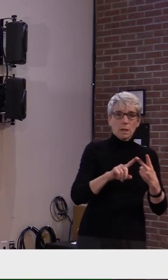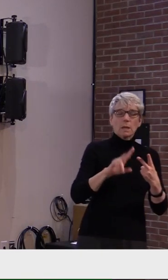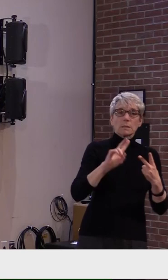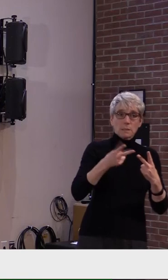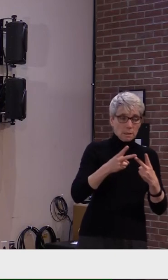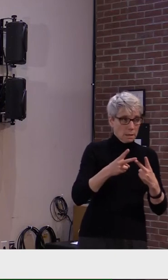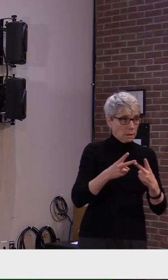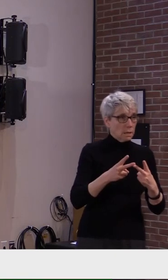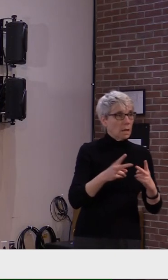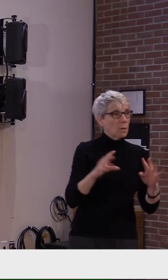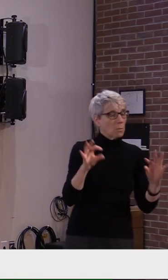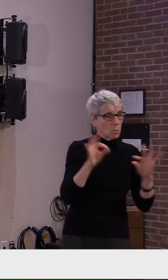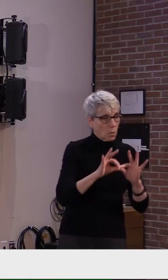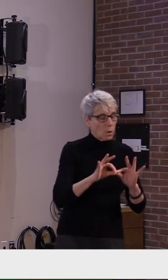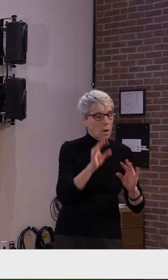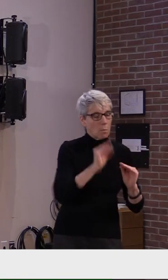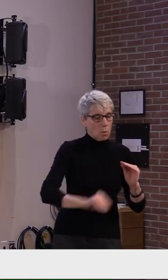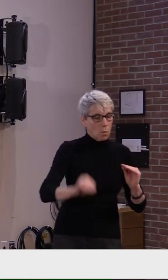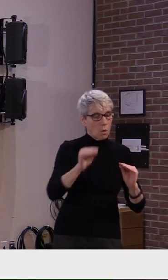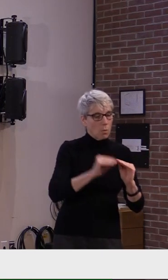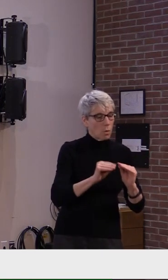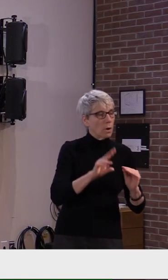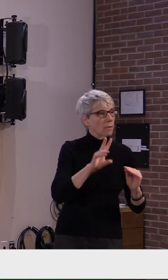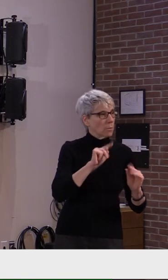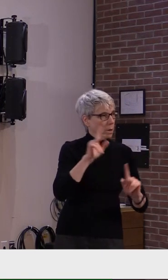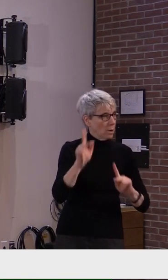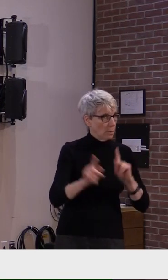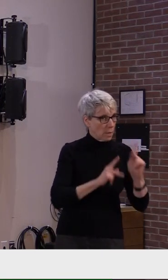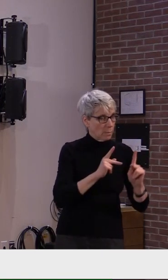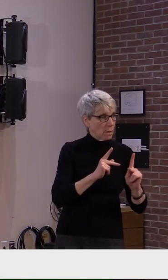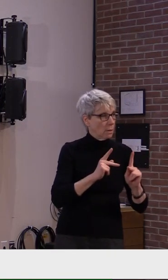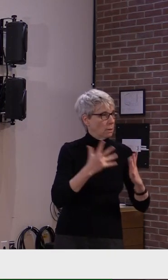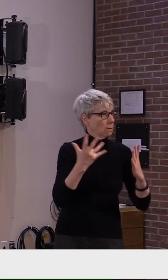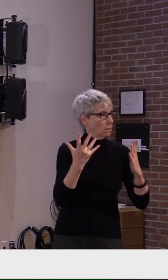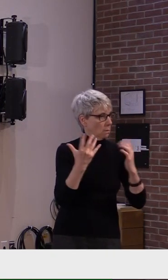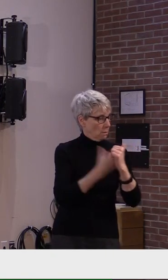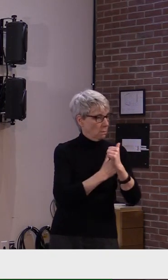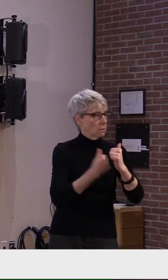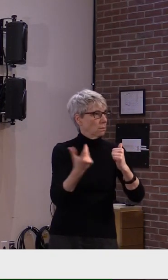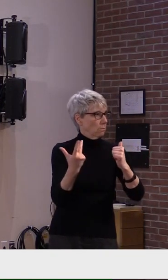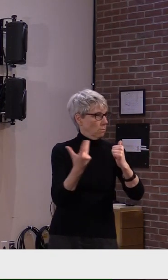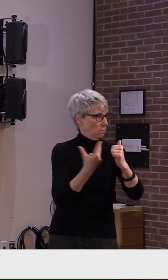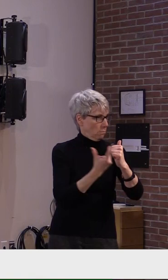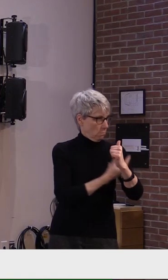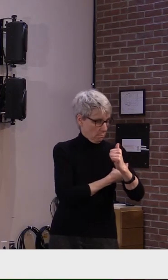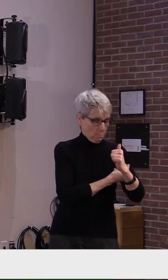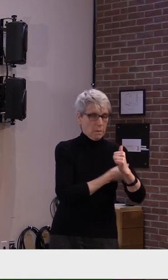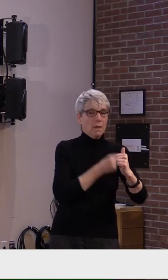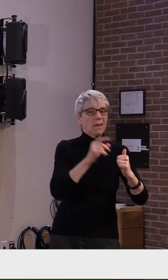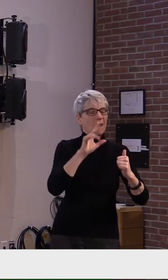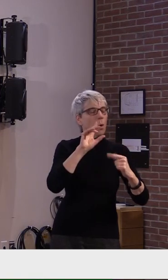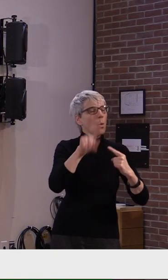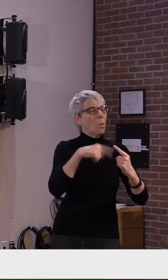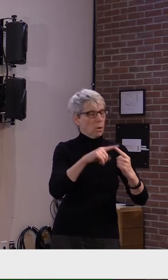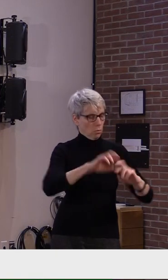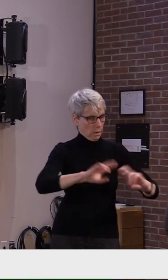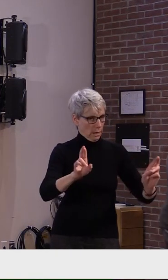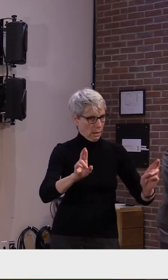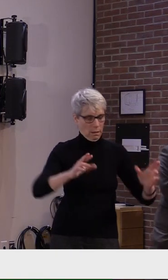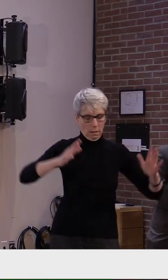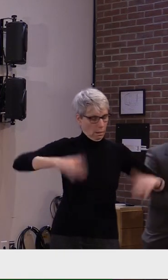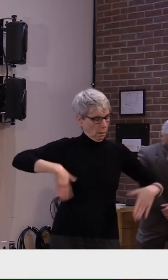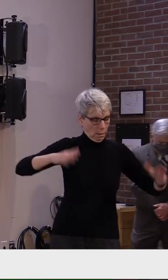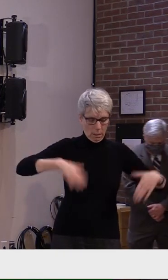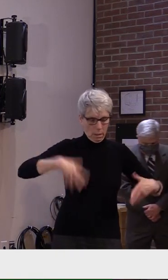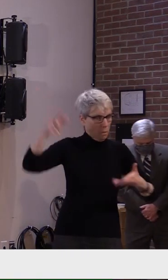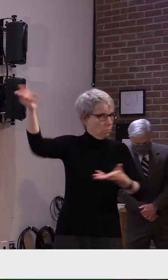getting vaccinated in an equitable manner as more and more doses of a safe and effective vaccine become available